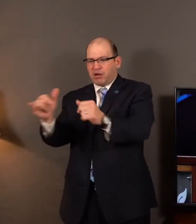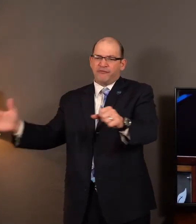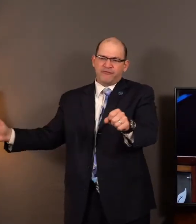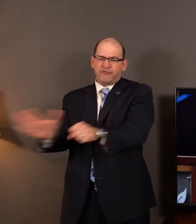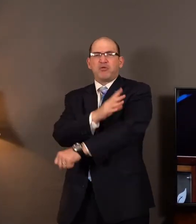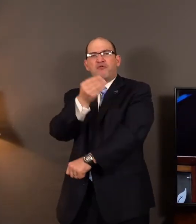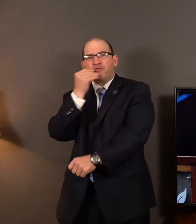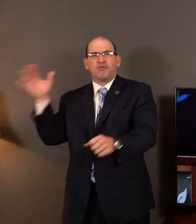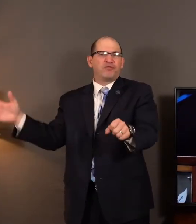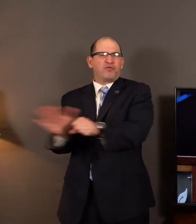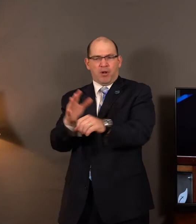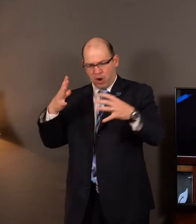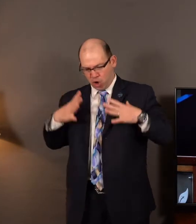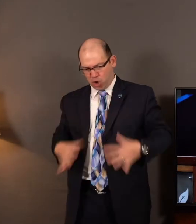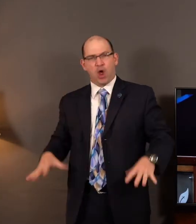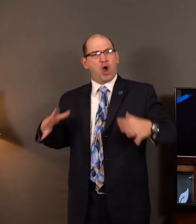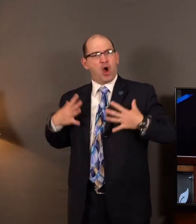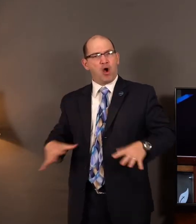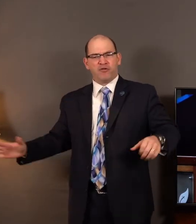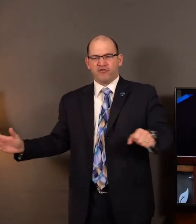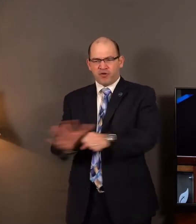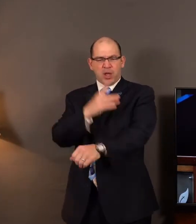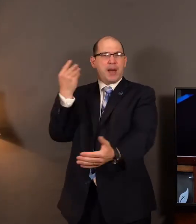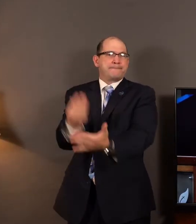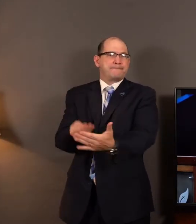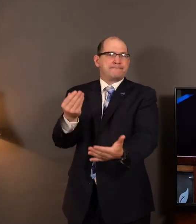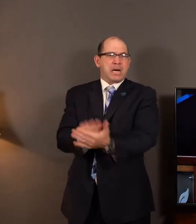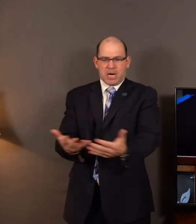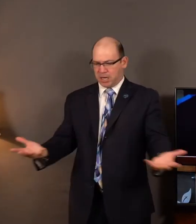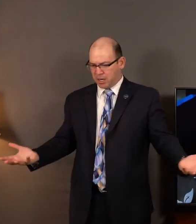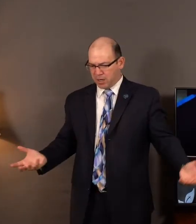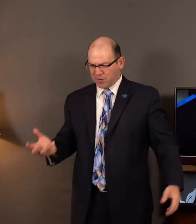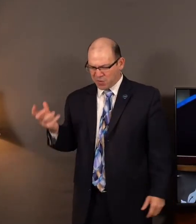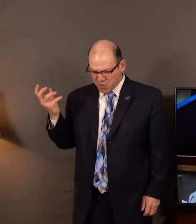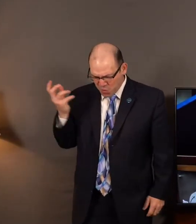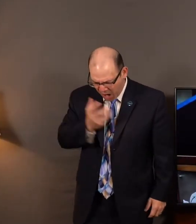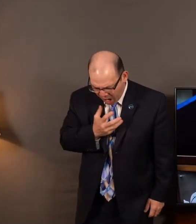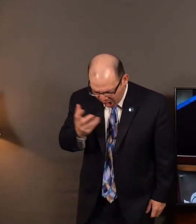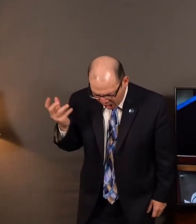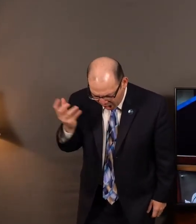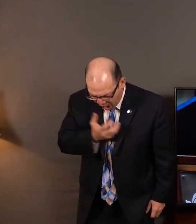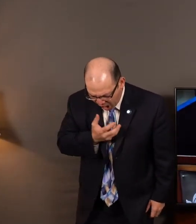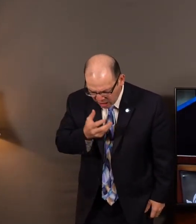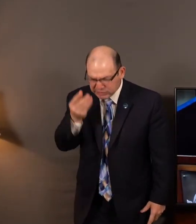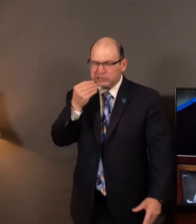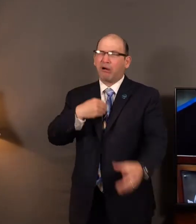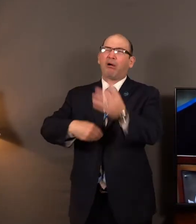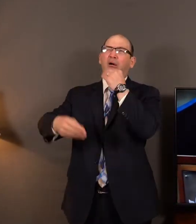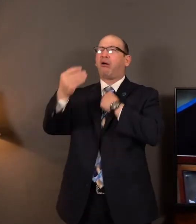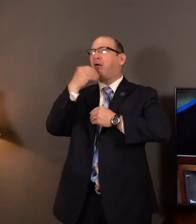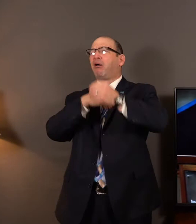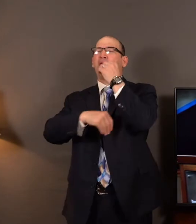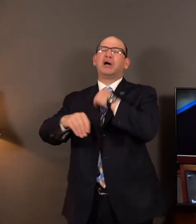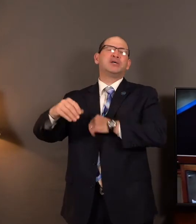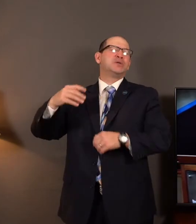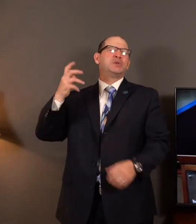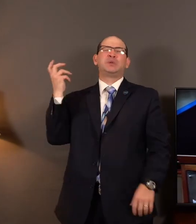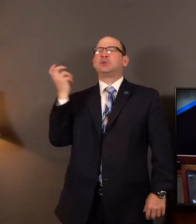army. And there is food in abundance. And so they are eating that food. And oh, how good it must have tasted to finally